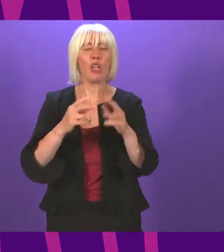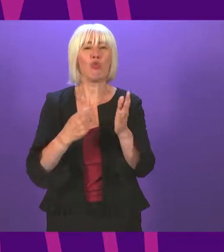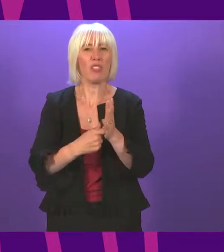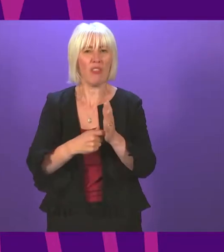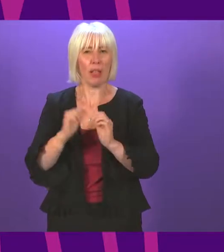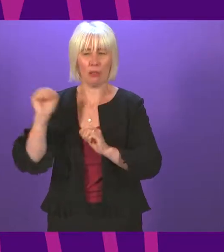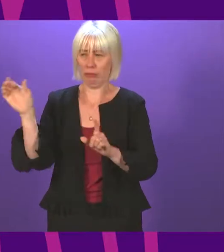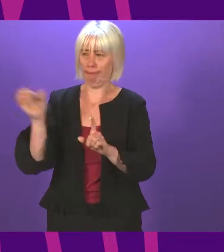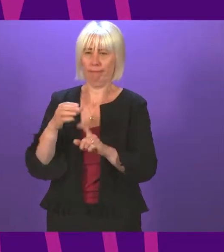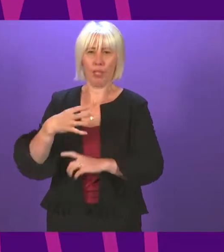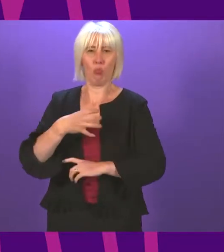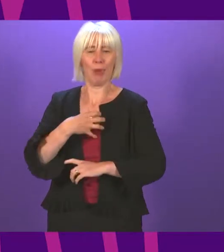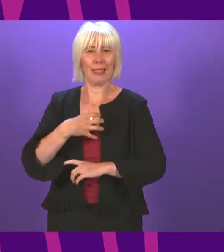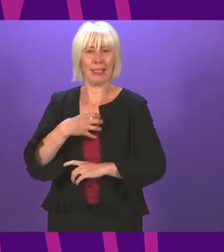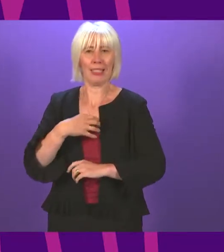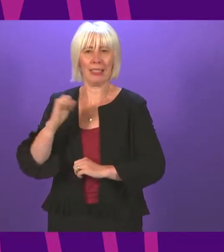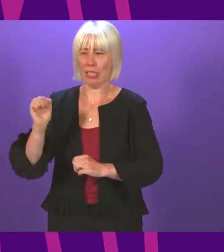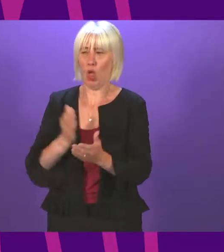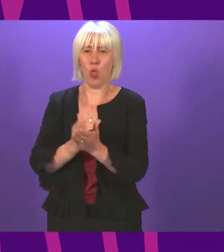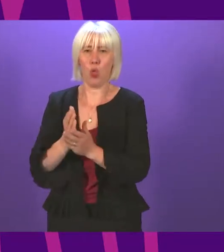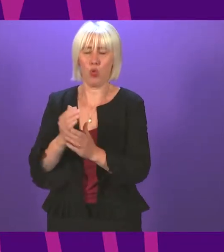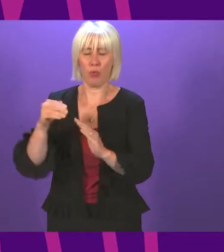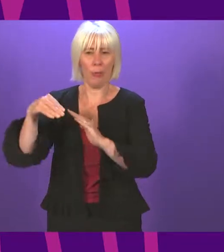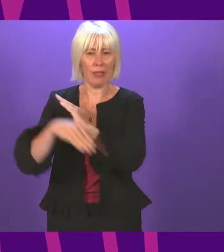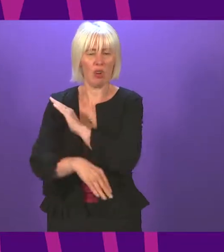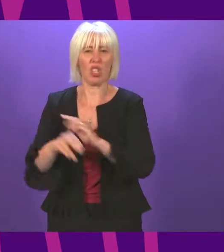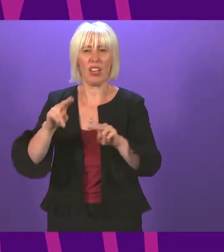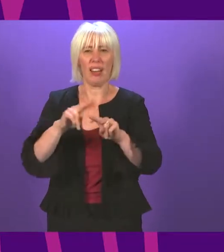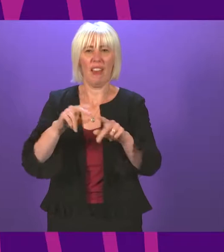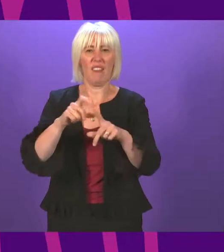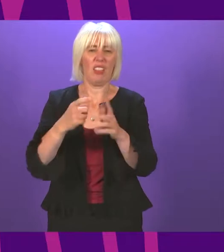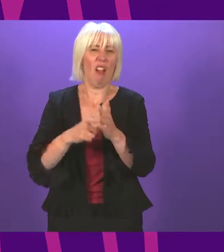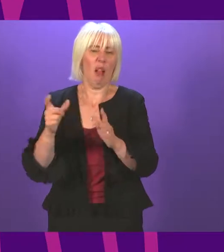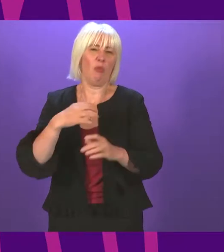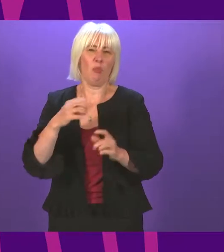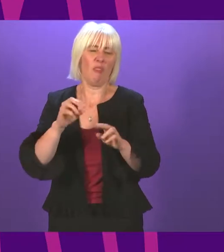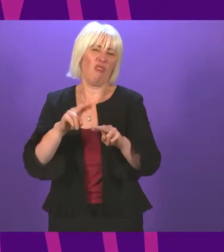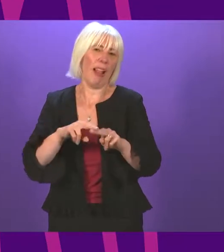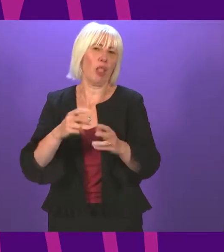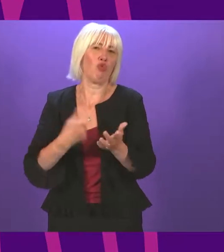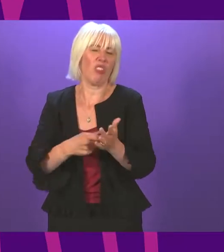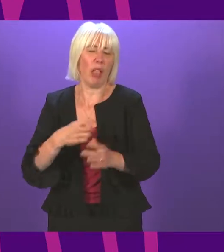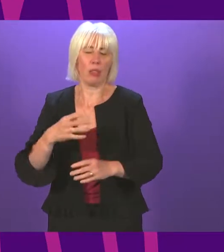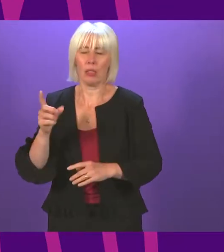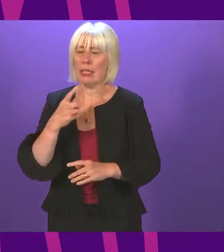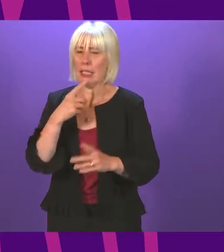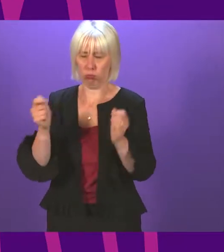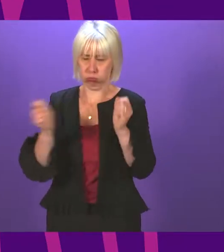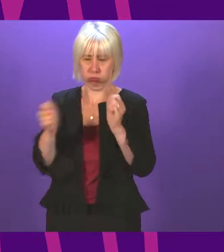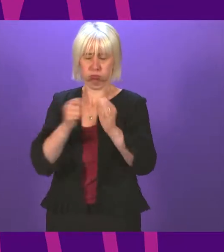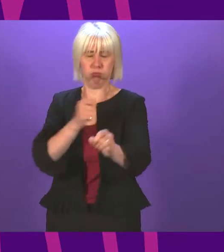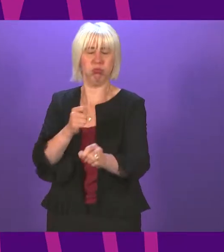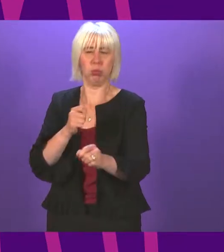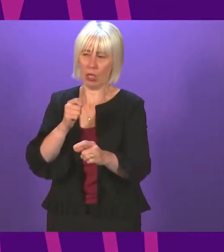election to the presidency in the teeth of the Great Depression. FDR set out to make quick and significant changes in both economic